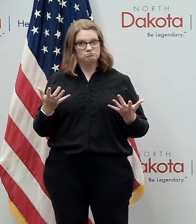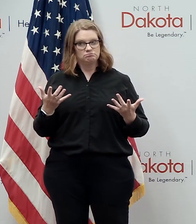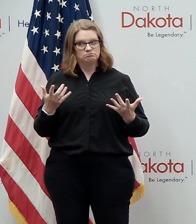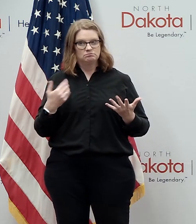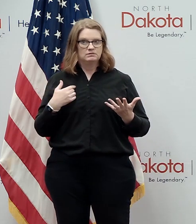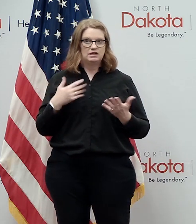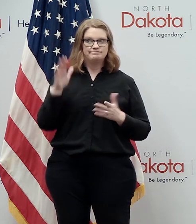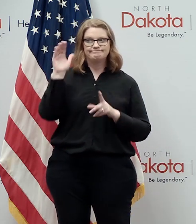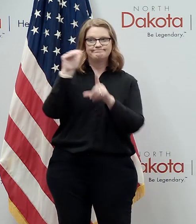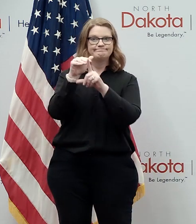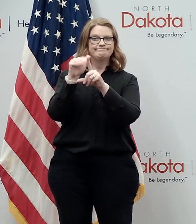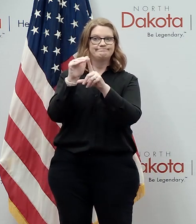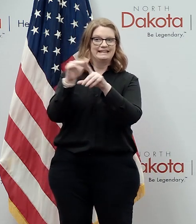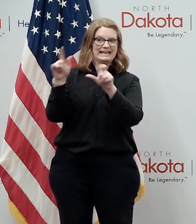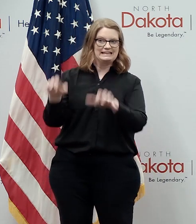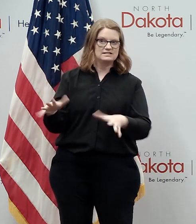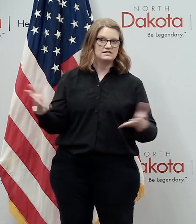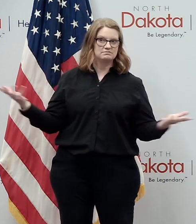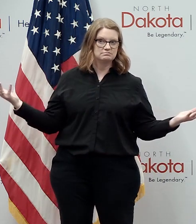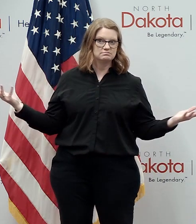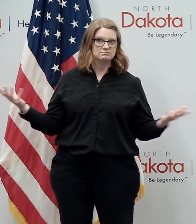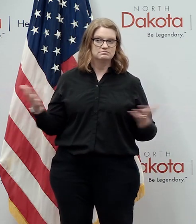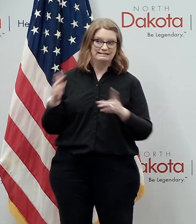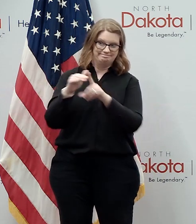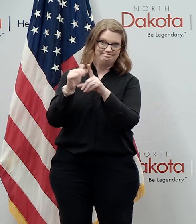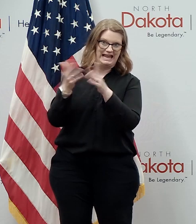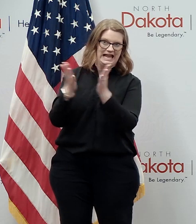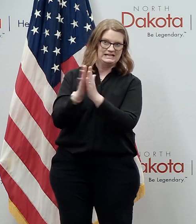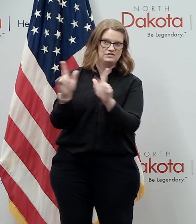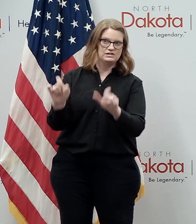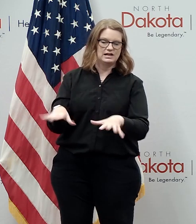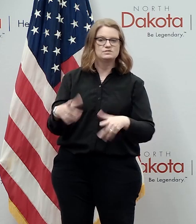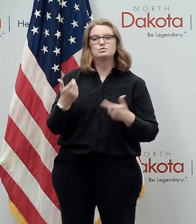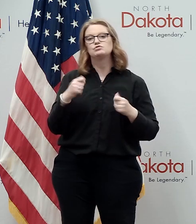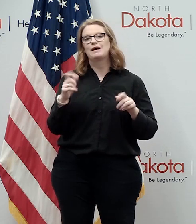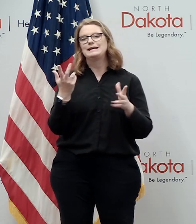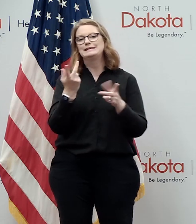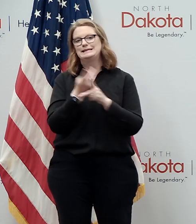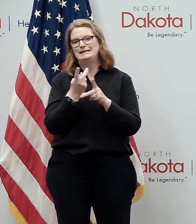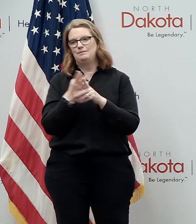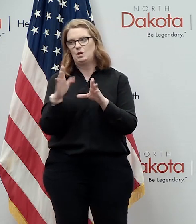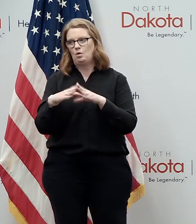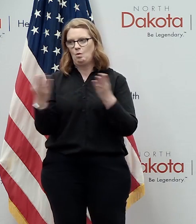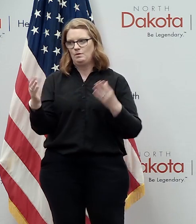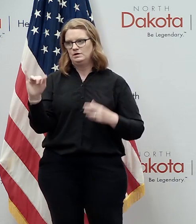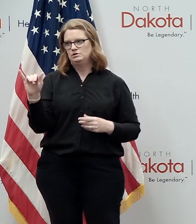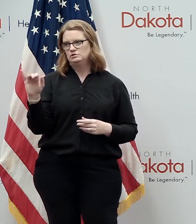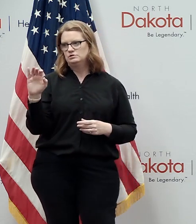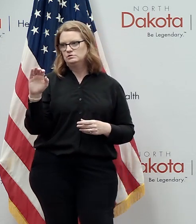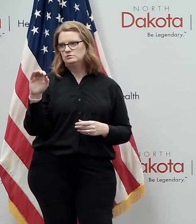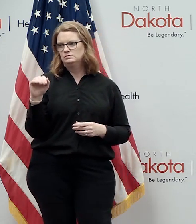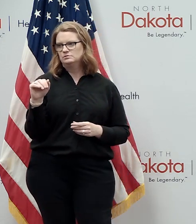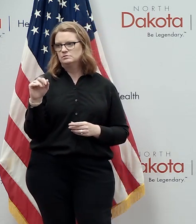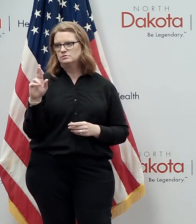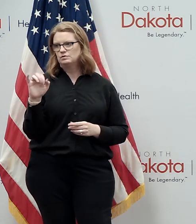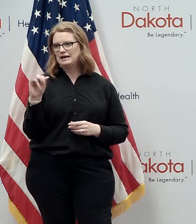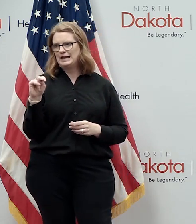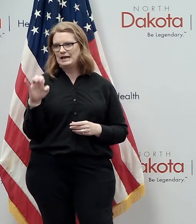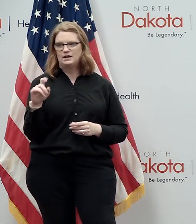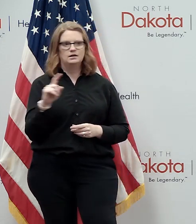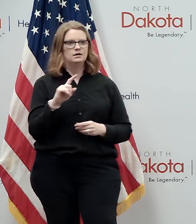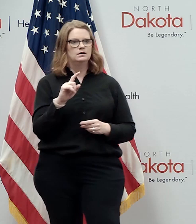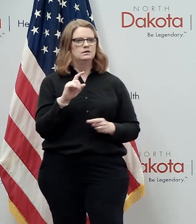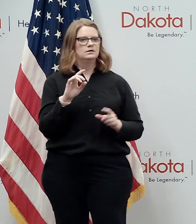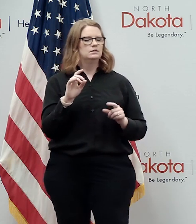go get tested that's what we would say so we're trying to keep things open that's what we're absolutely trying to do gene but good question okay who is next was it